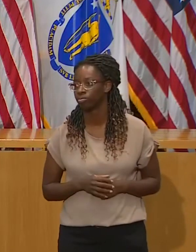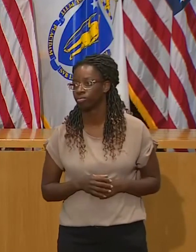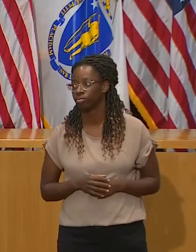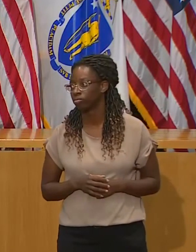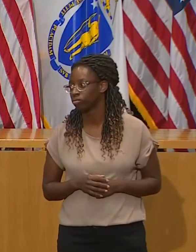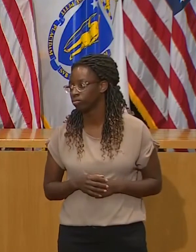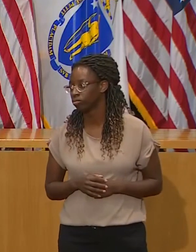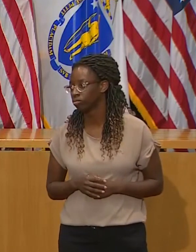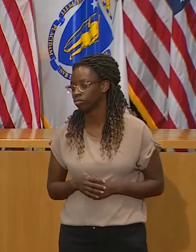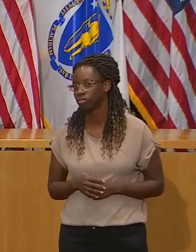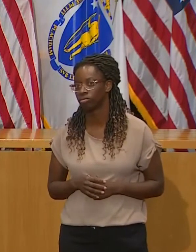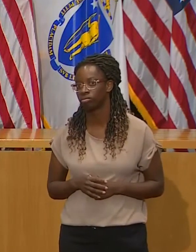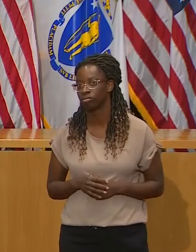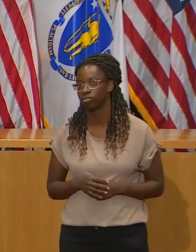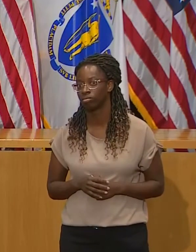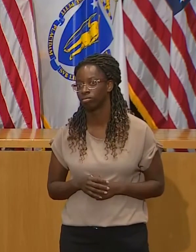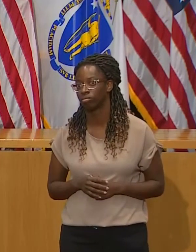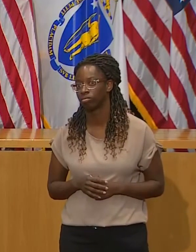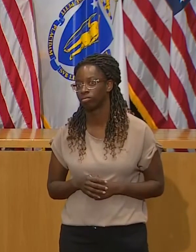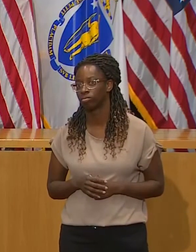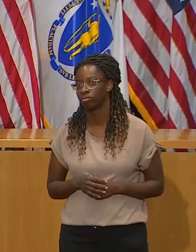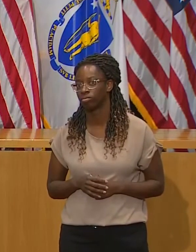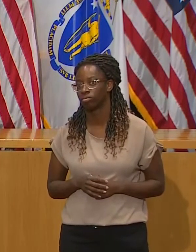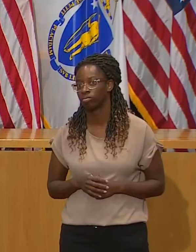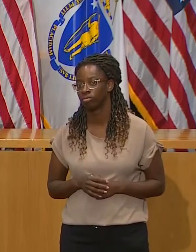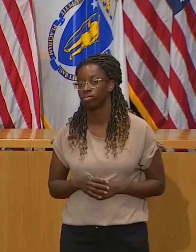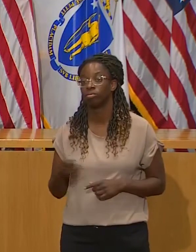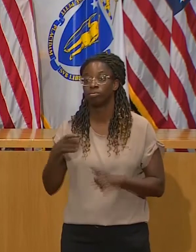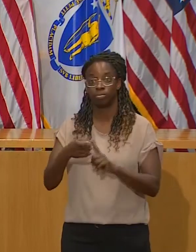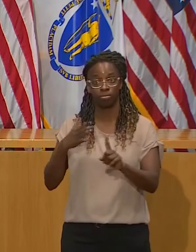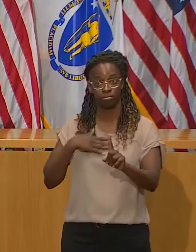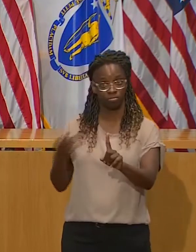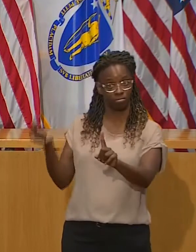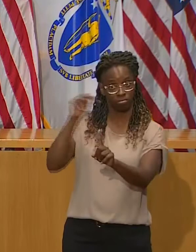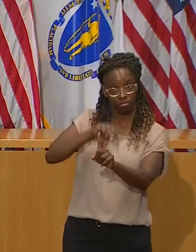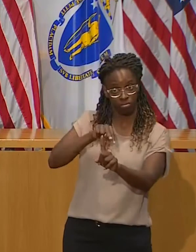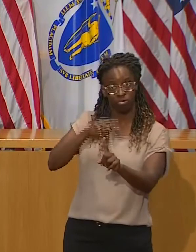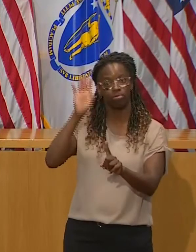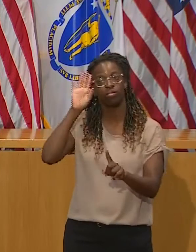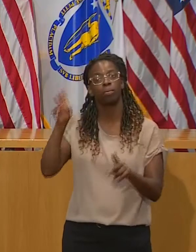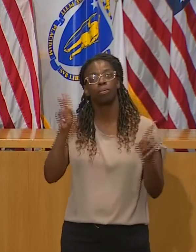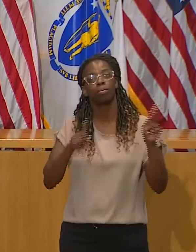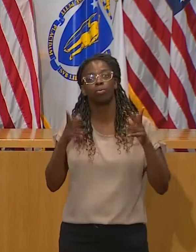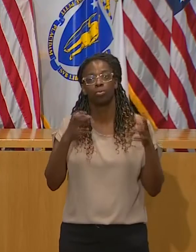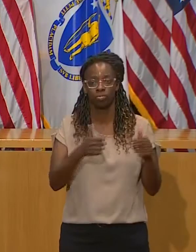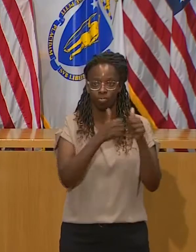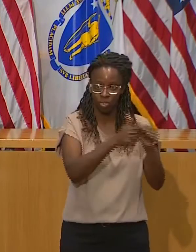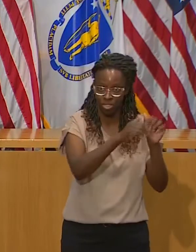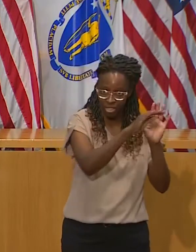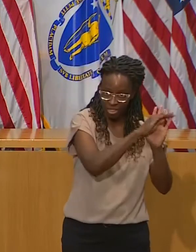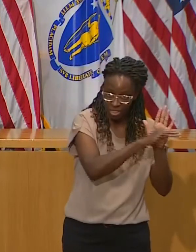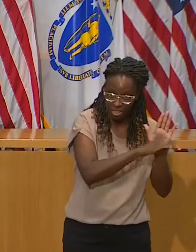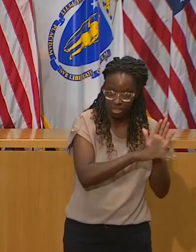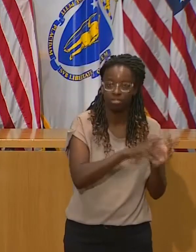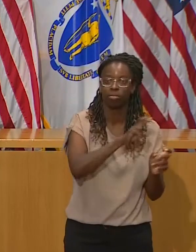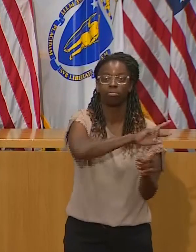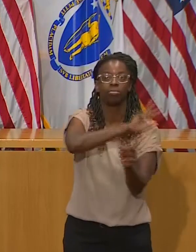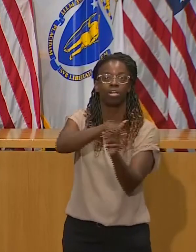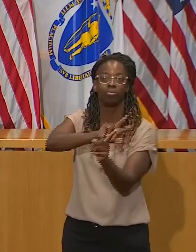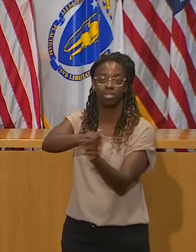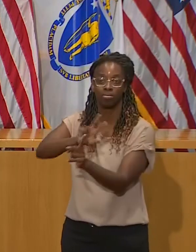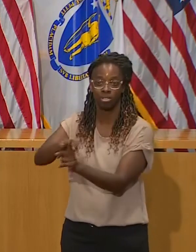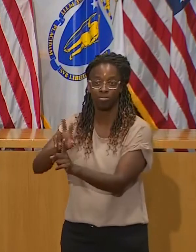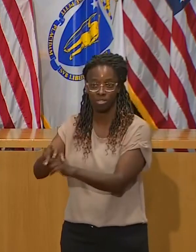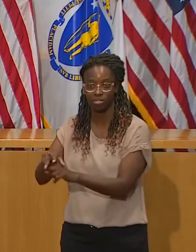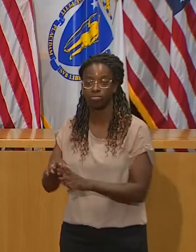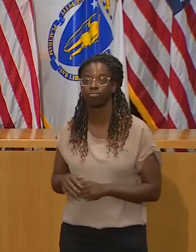So from my point of view, I think people ought to take the guidance that we have out there and apply it, which is if you have three